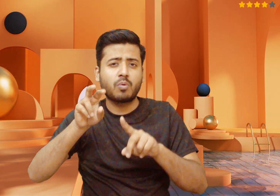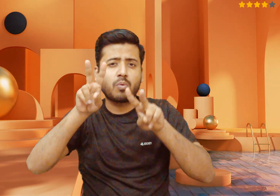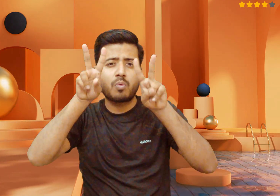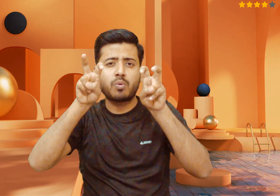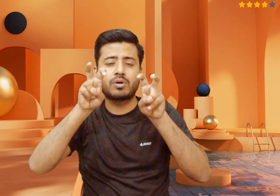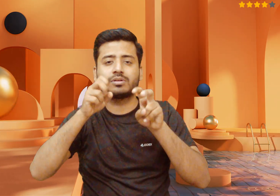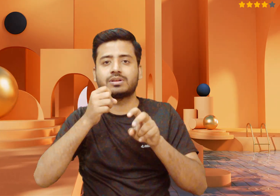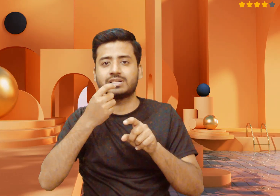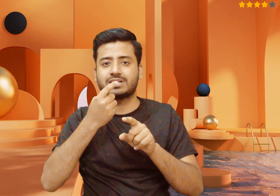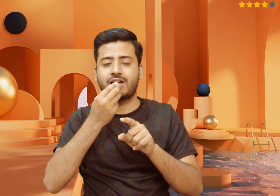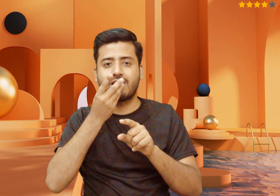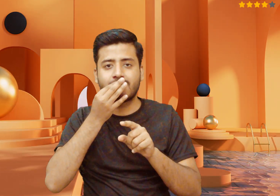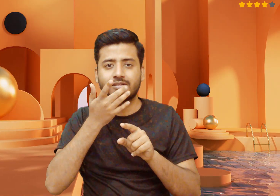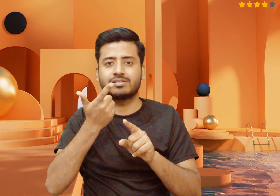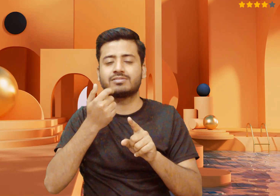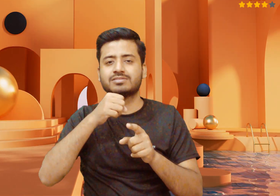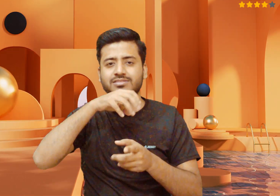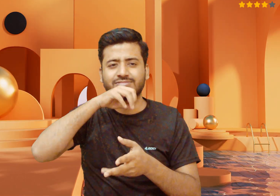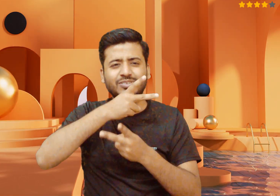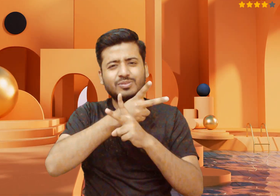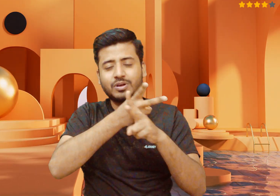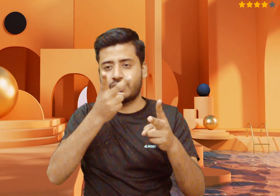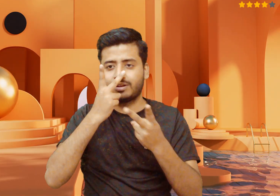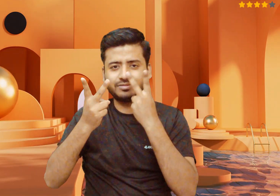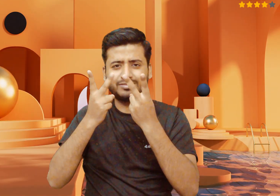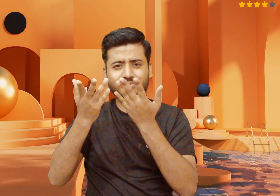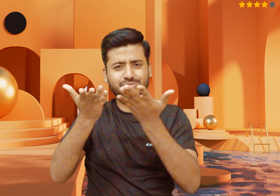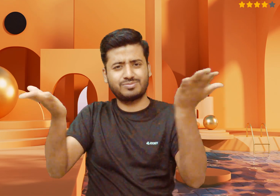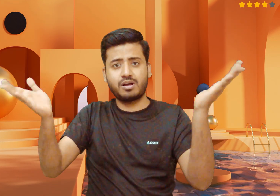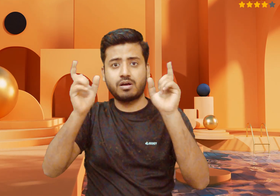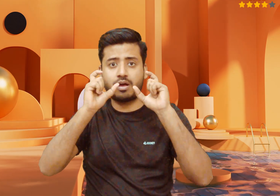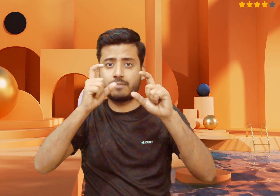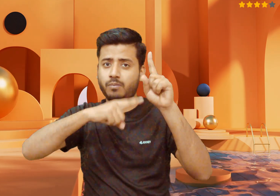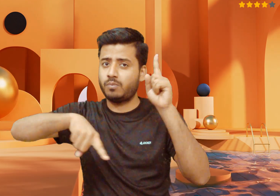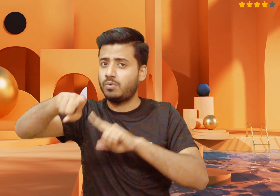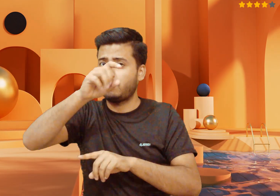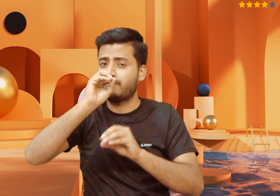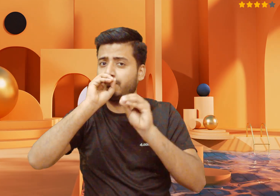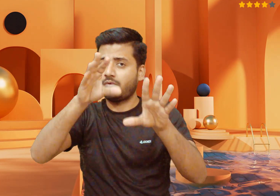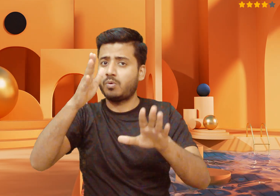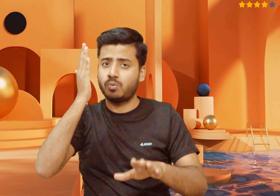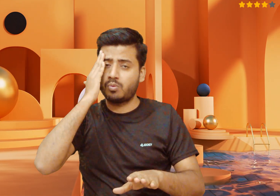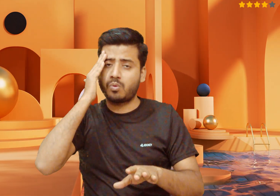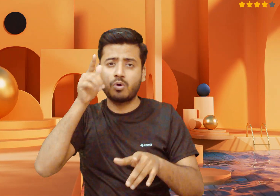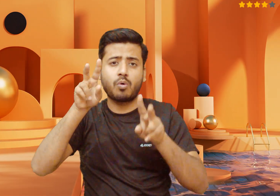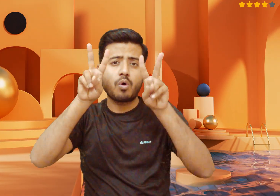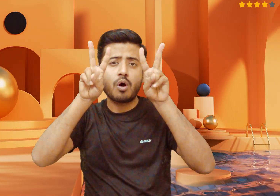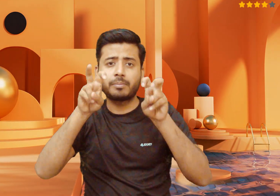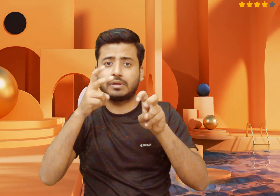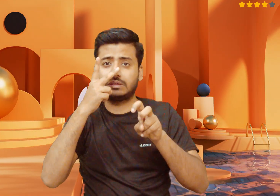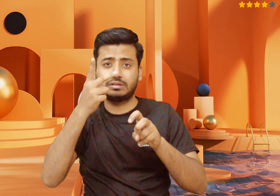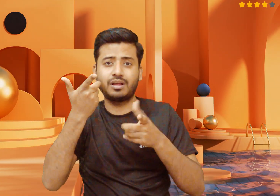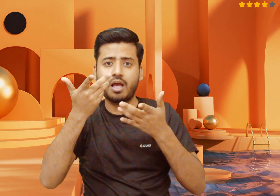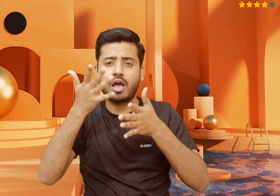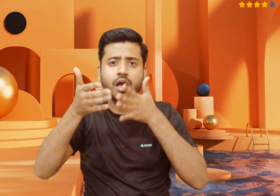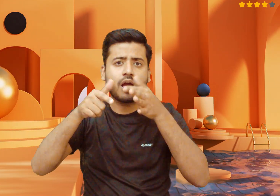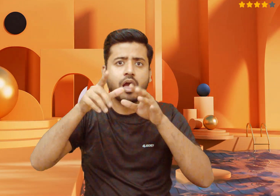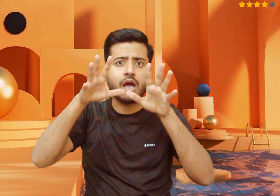degradation. Plastic bags take hundreds of years to decompose, and they don't break down completely, but instead photodegrade